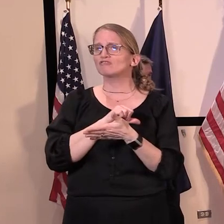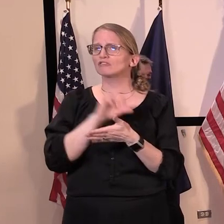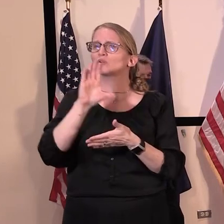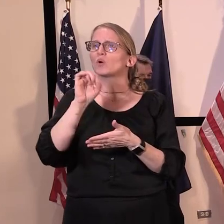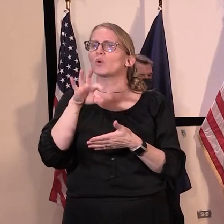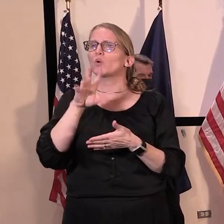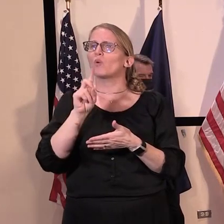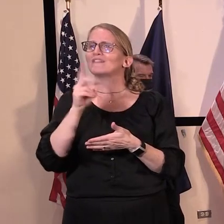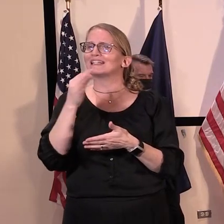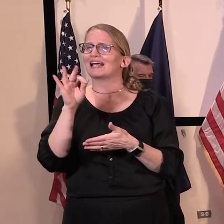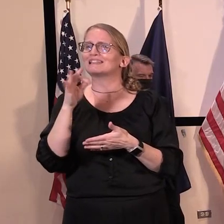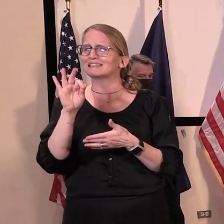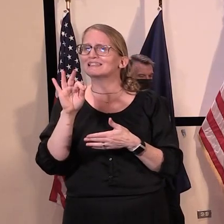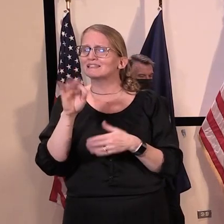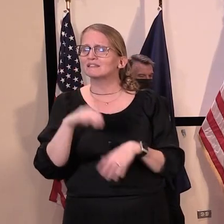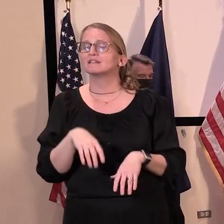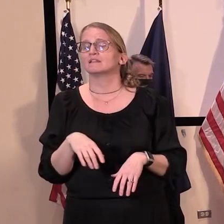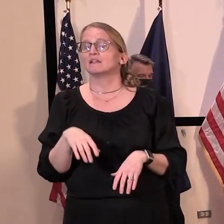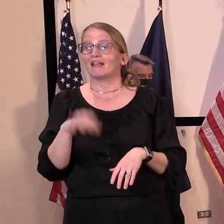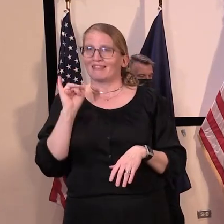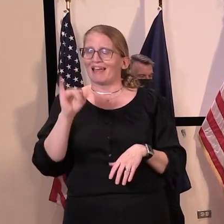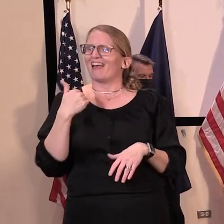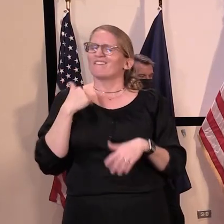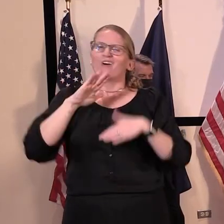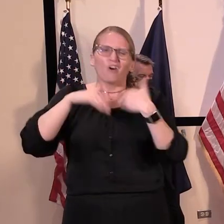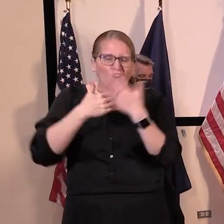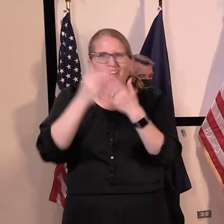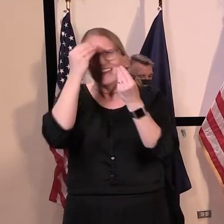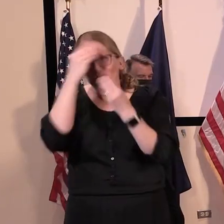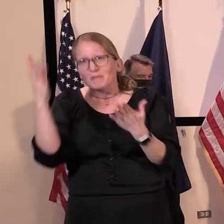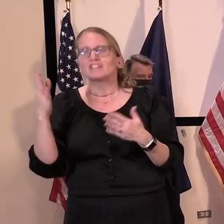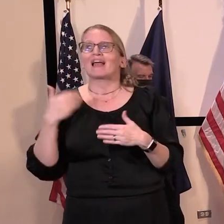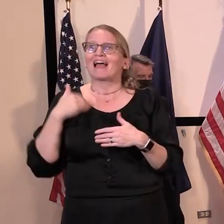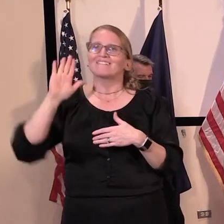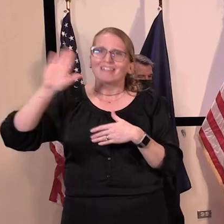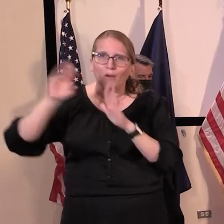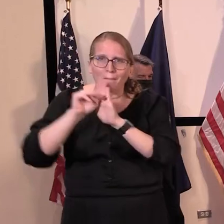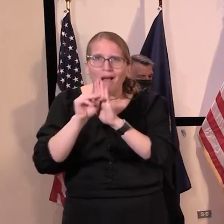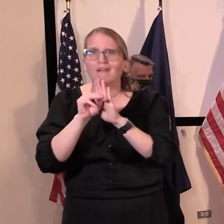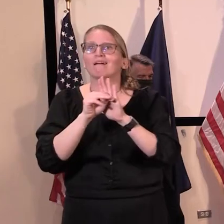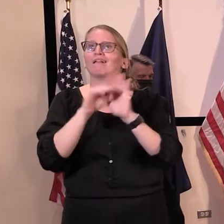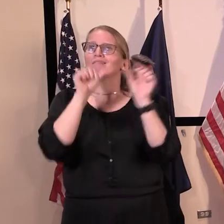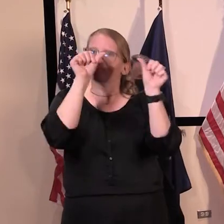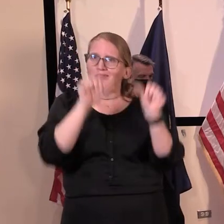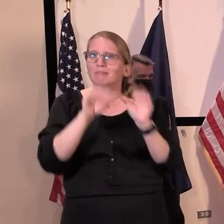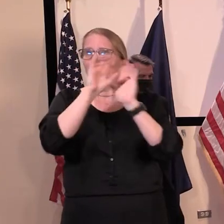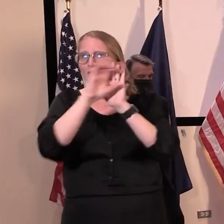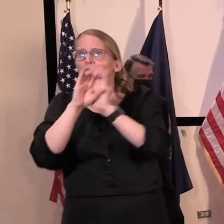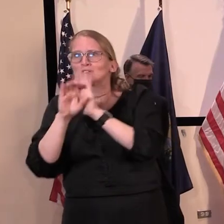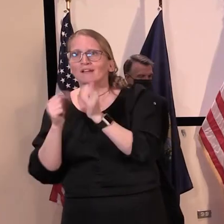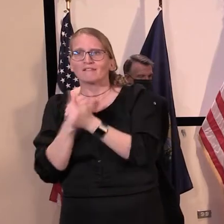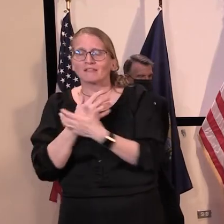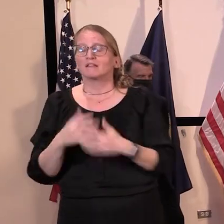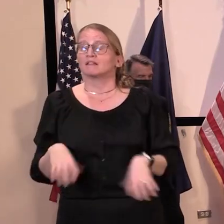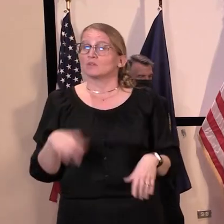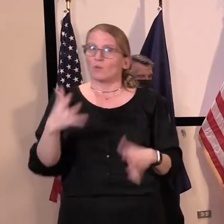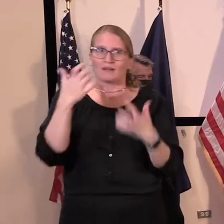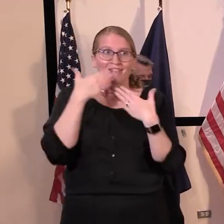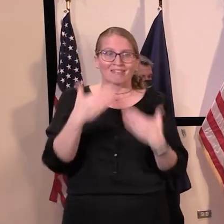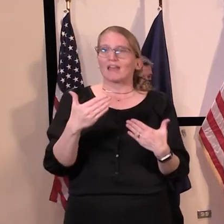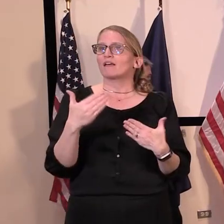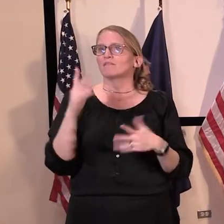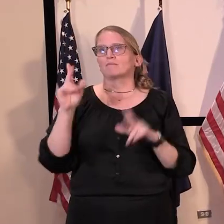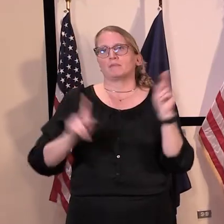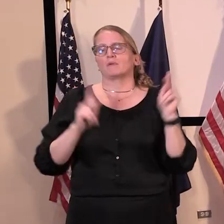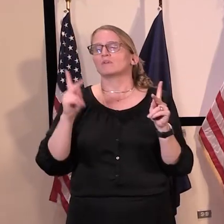information as well as any of their interactive models as well. I want to again thank all Vermonters for their continued